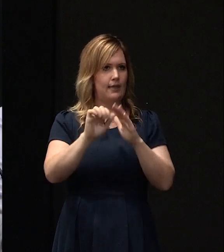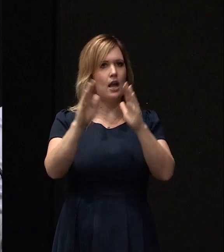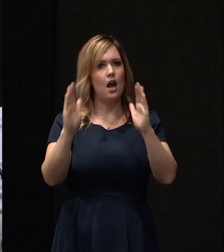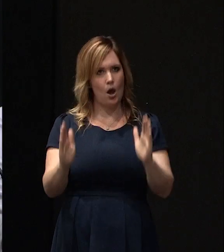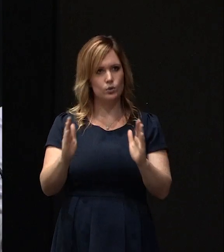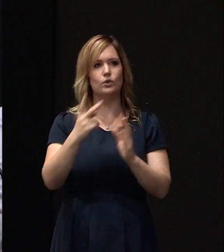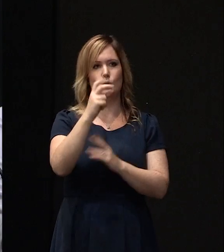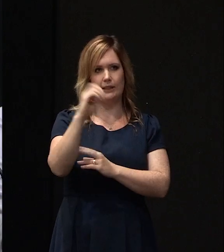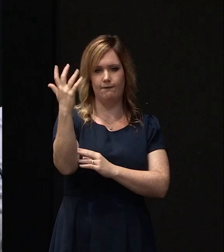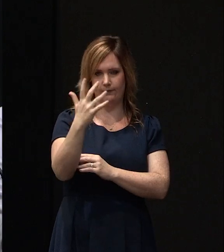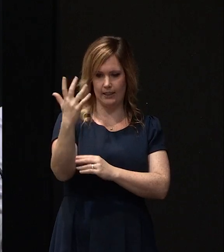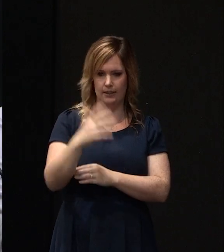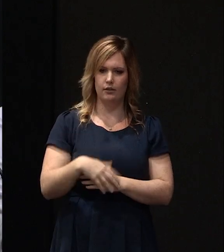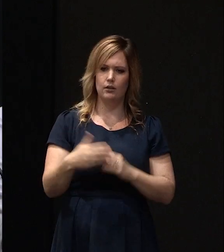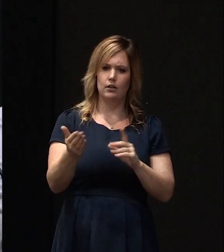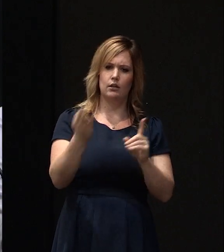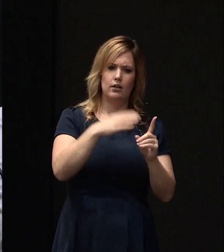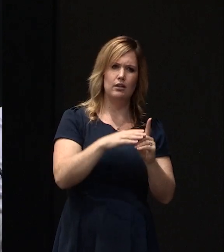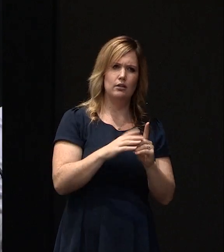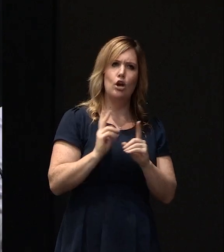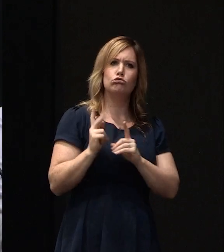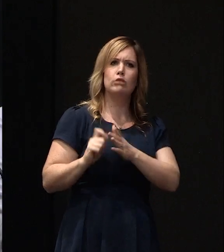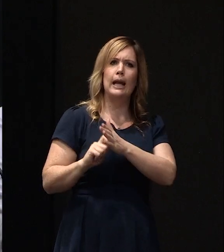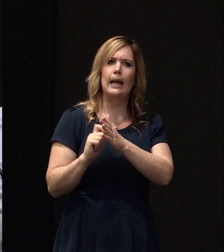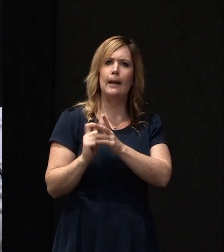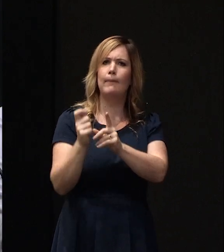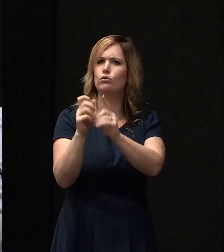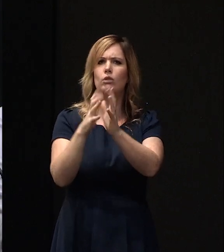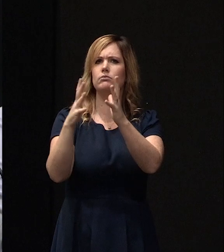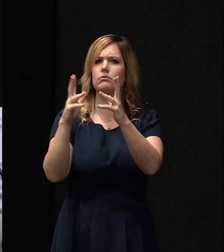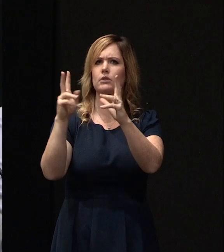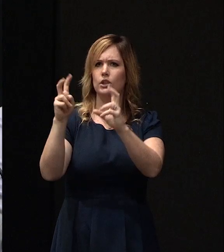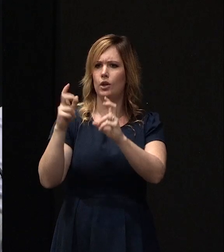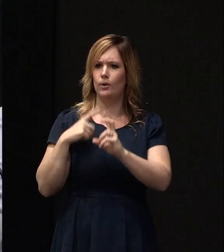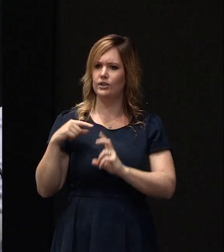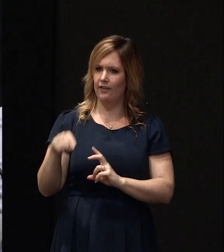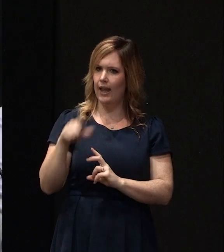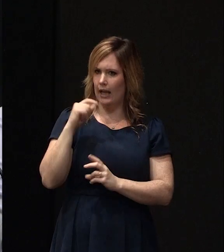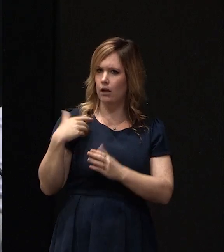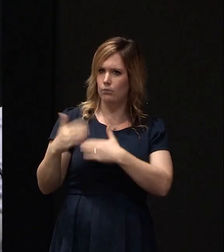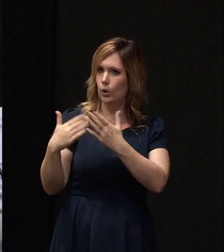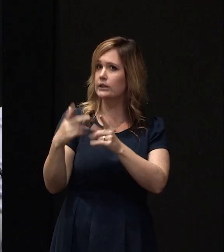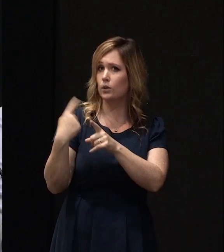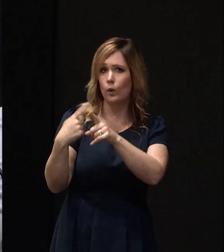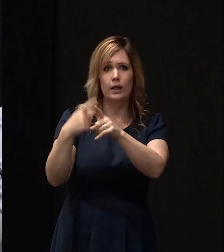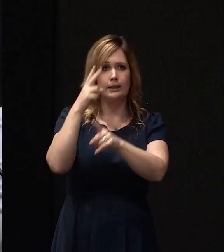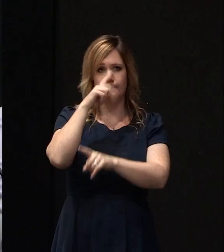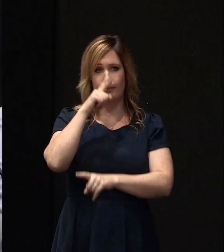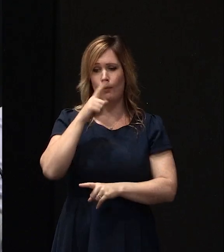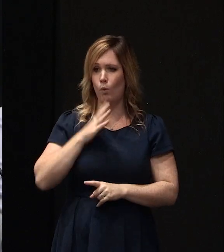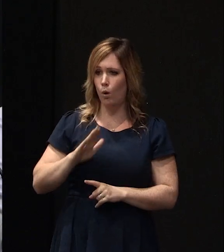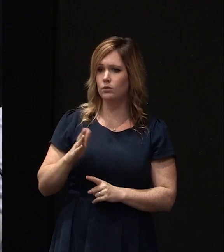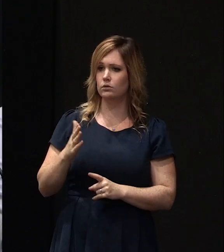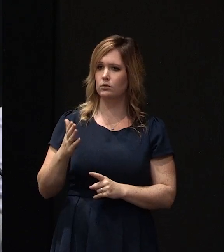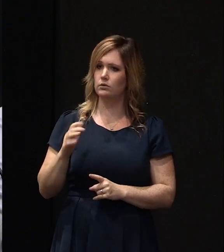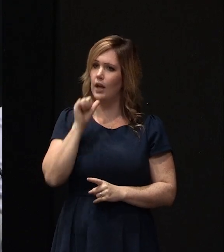Rebuilds are slightly less of an issue because obviously that's something that can progress as quickly as people desire once they've